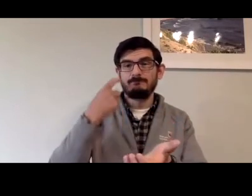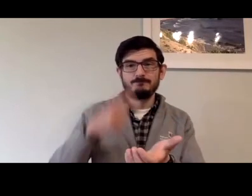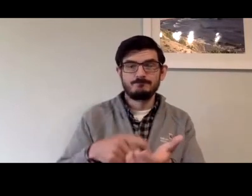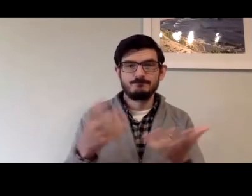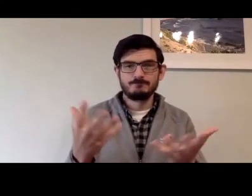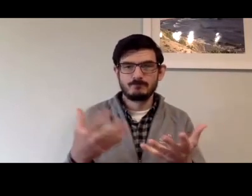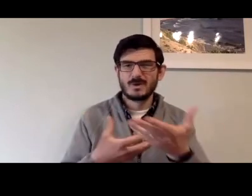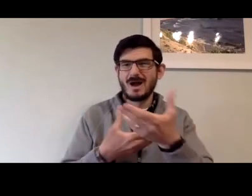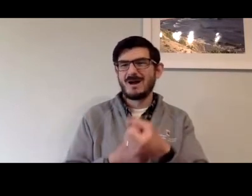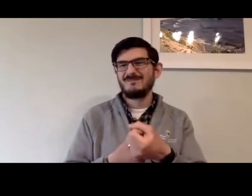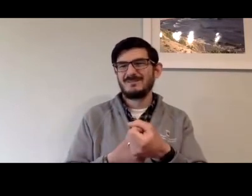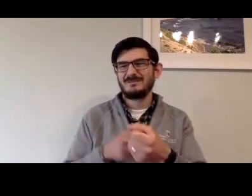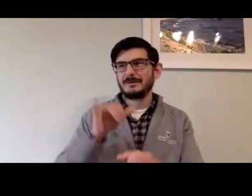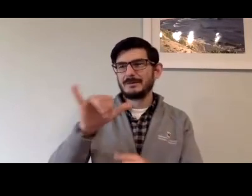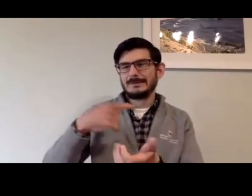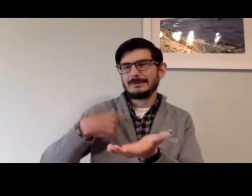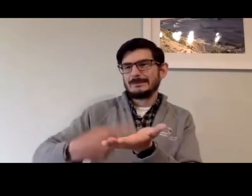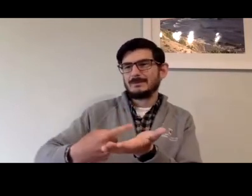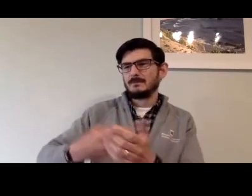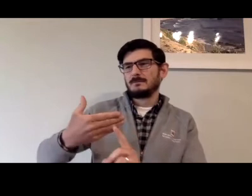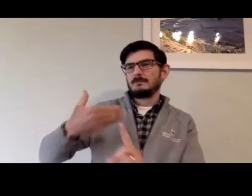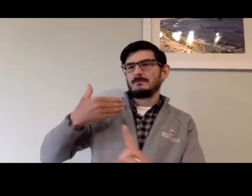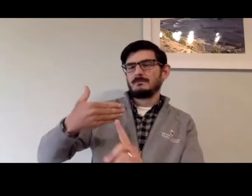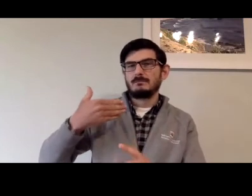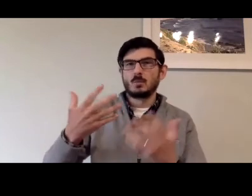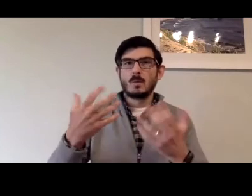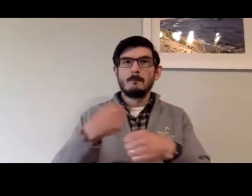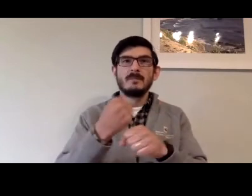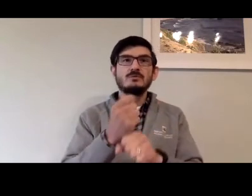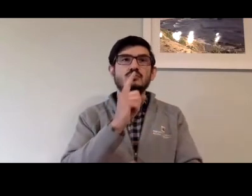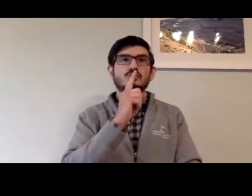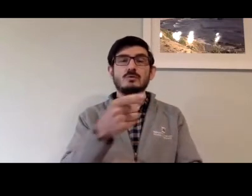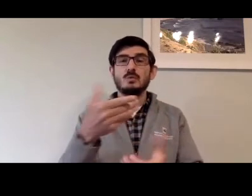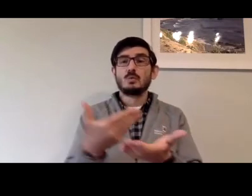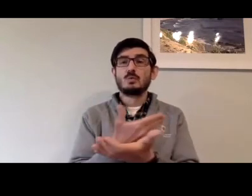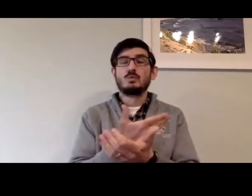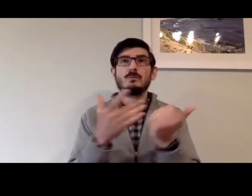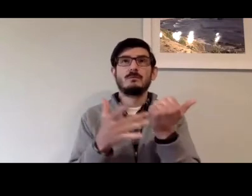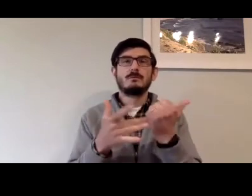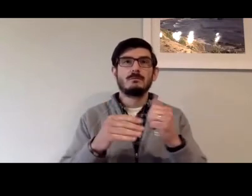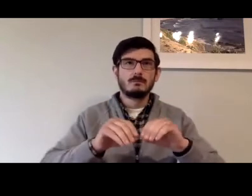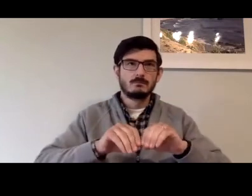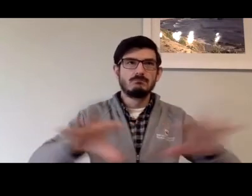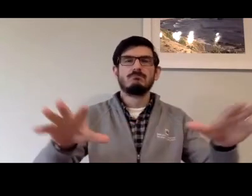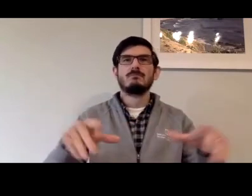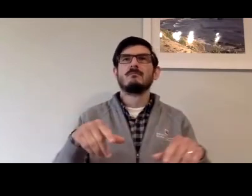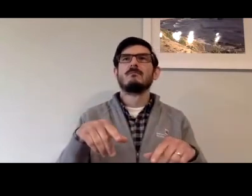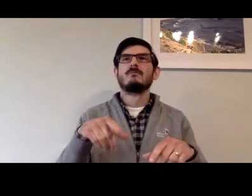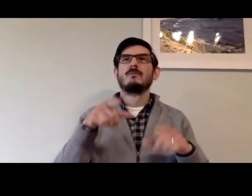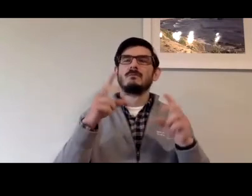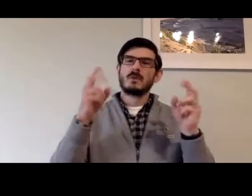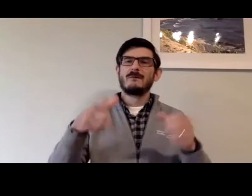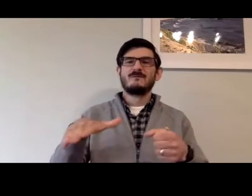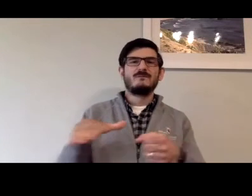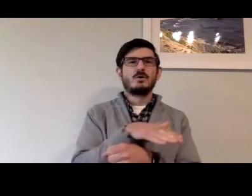I think the second problem that we've observed is the level of confidence, such as we have mentioned earlier.